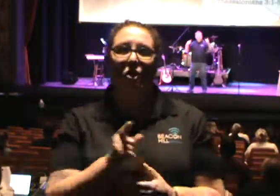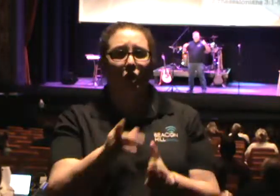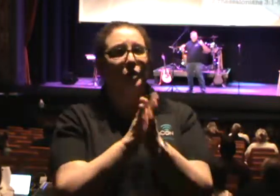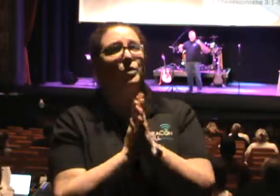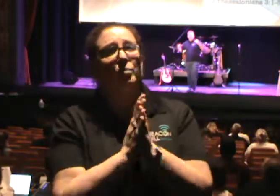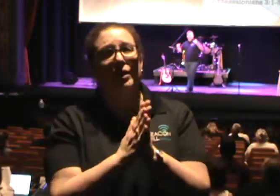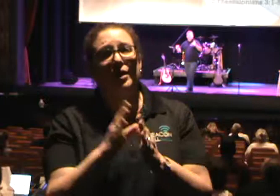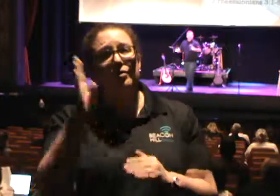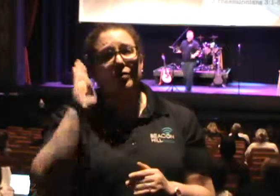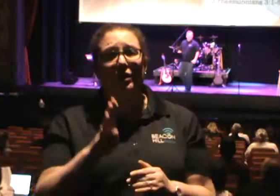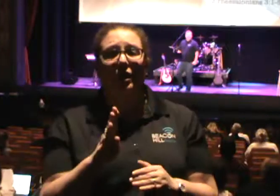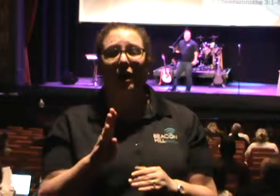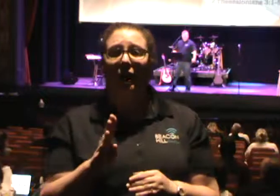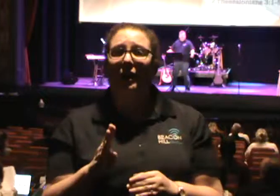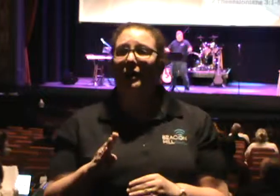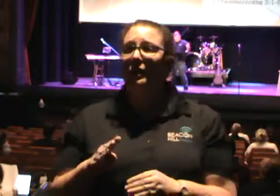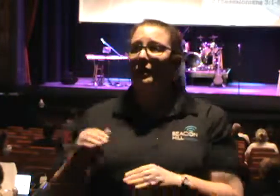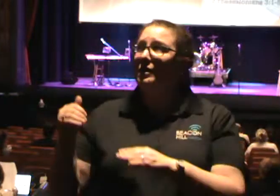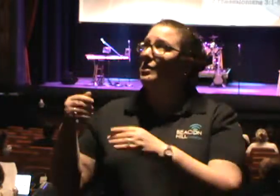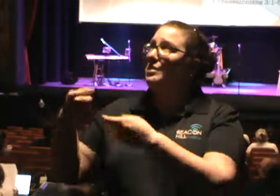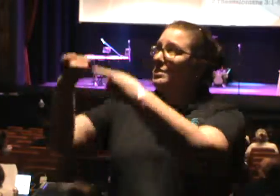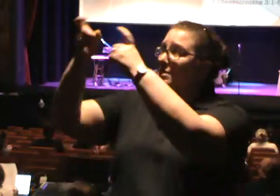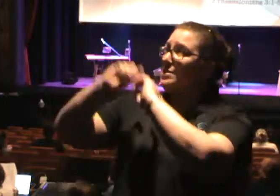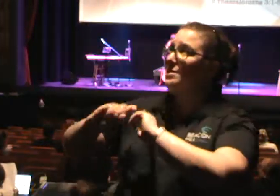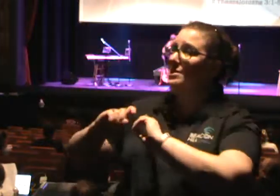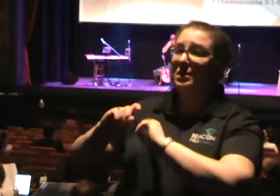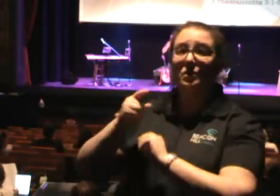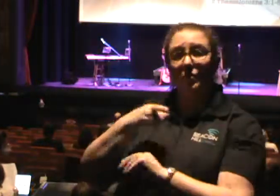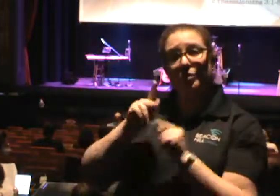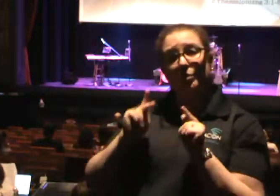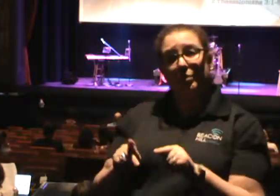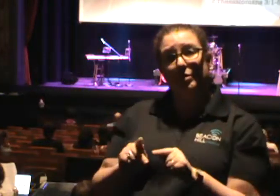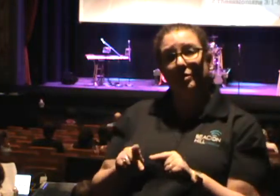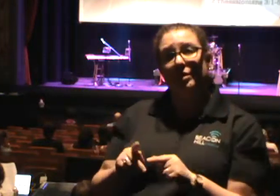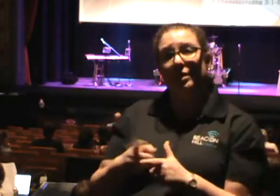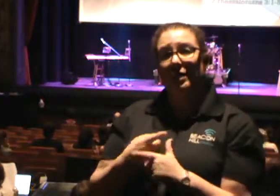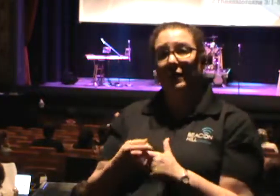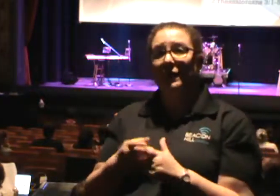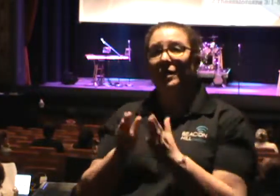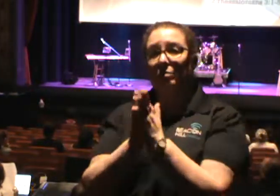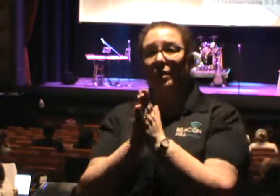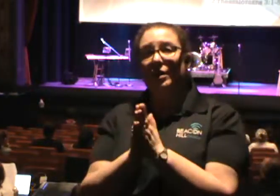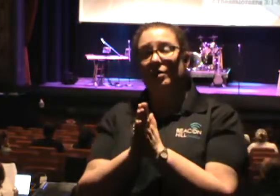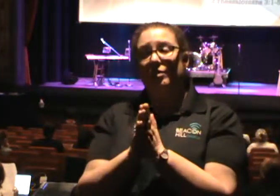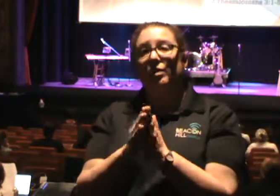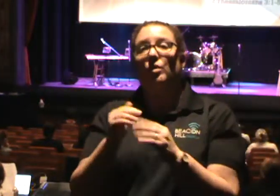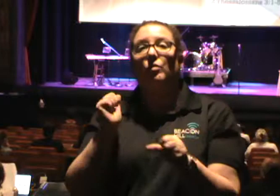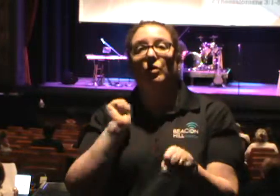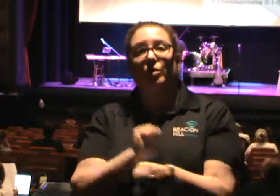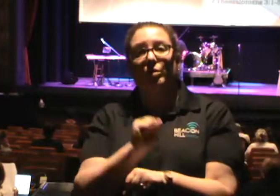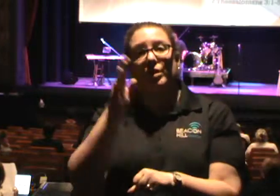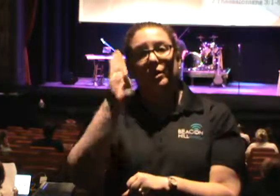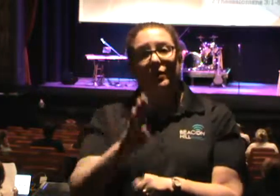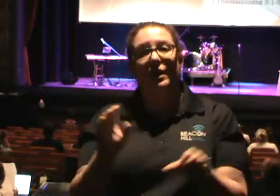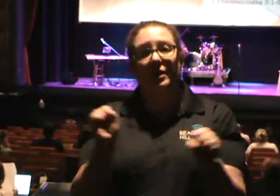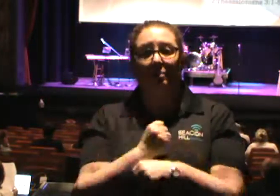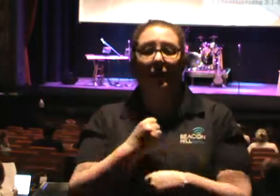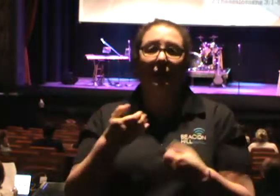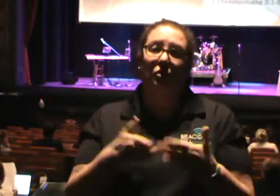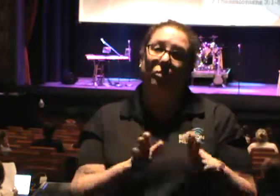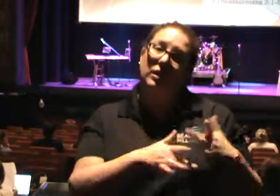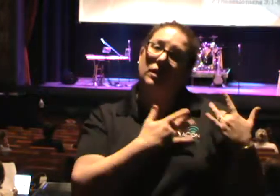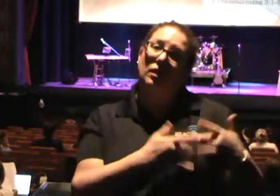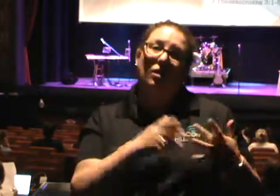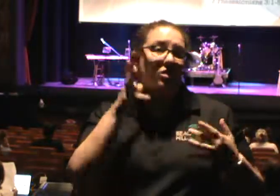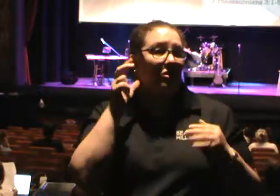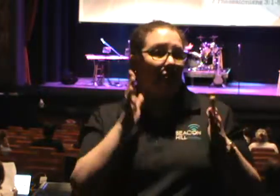praying for God to send you somebody? And if you're praying for the work of God to make His way into the hearts of the hearers. We must